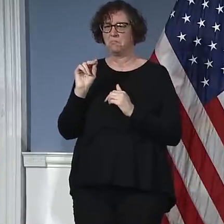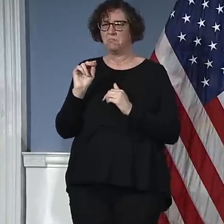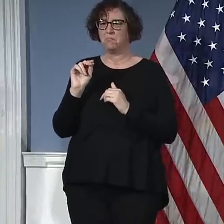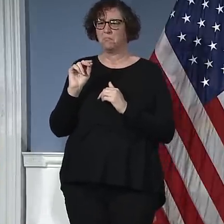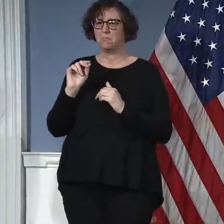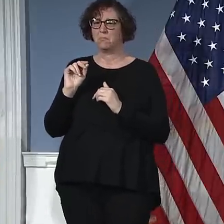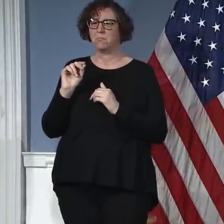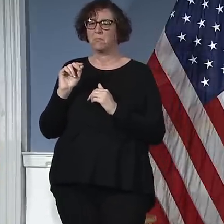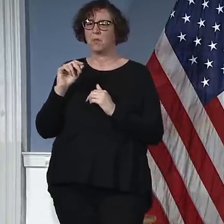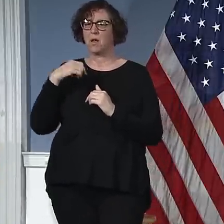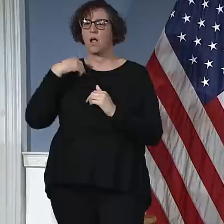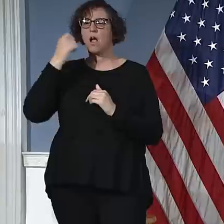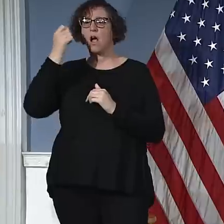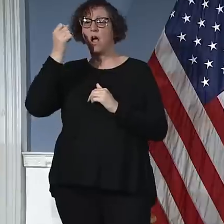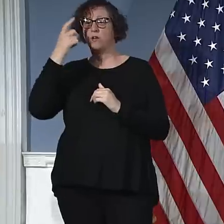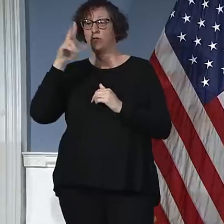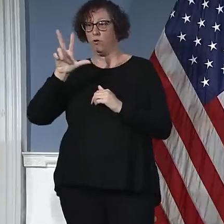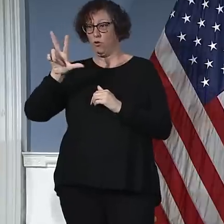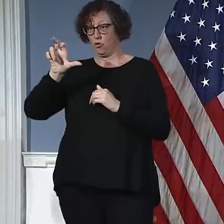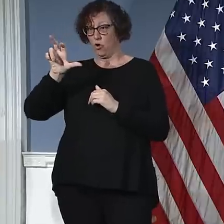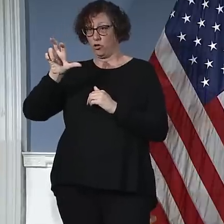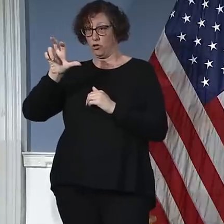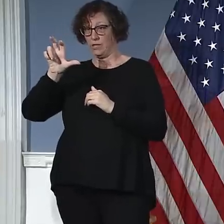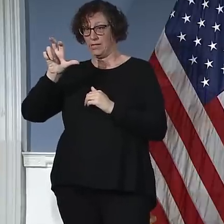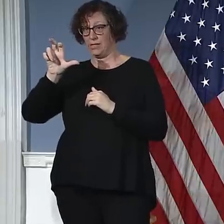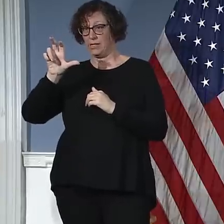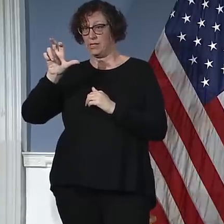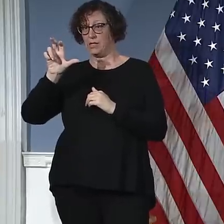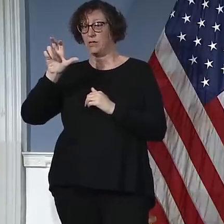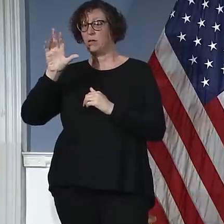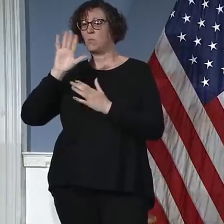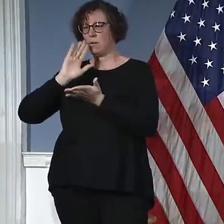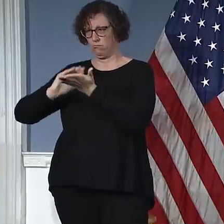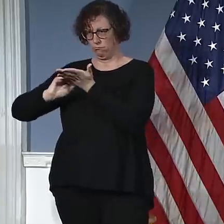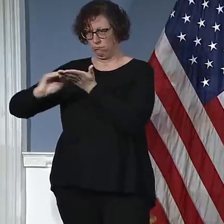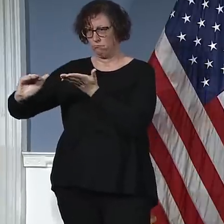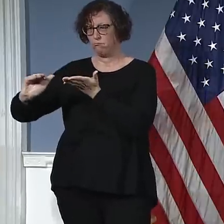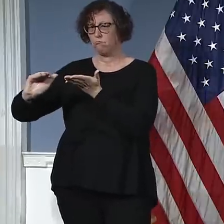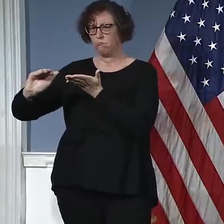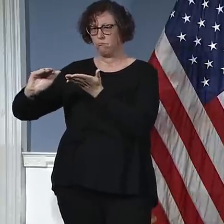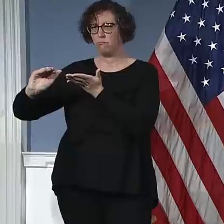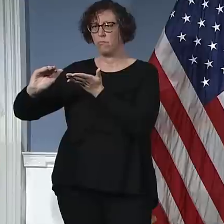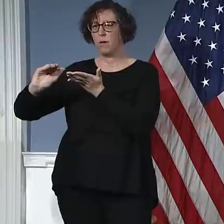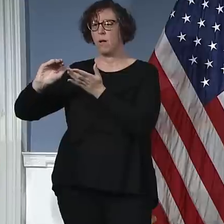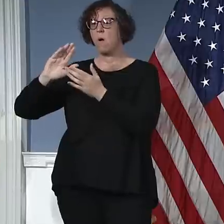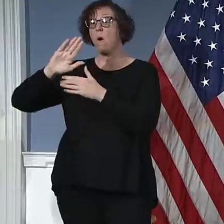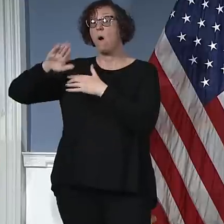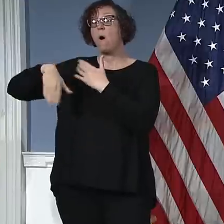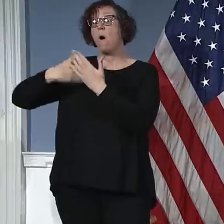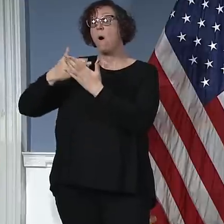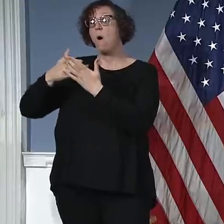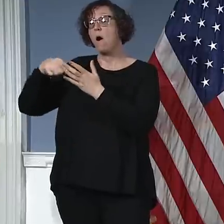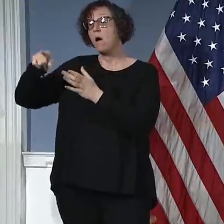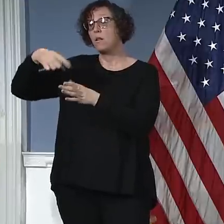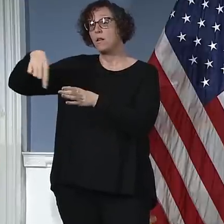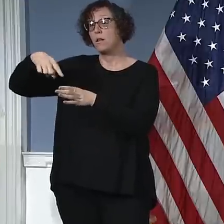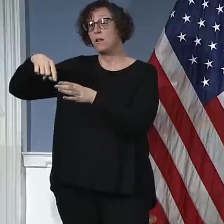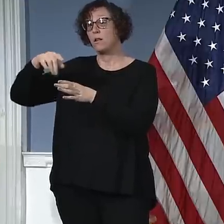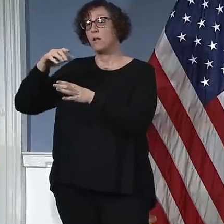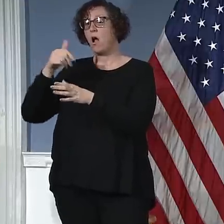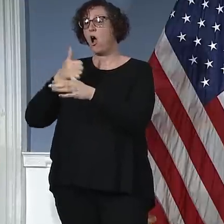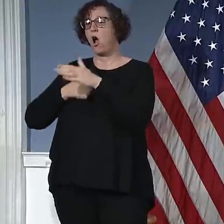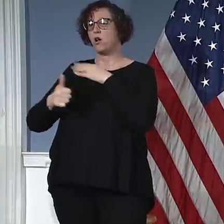release in. I think, with all due respect to some of our colleagues, elected officials, advocates, et cetera, I think there's been